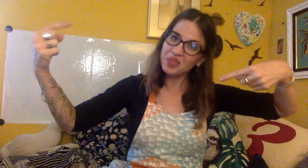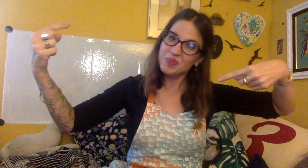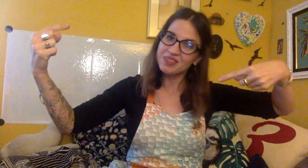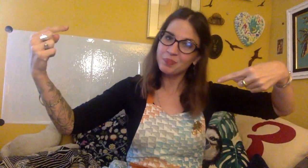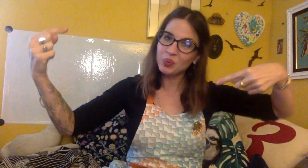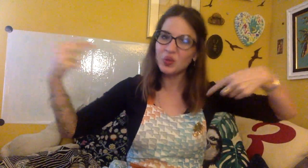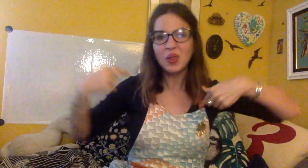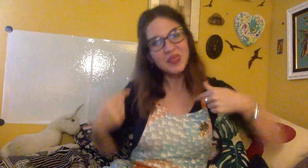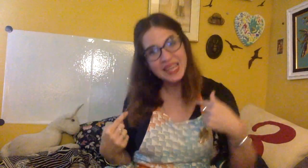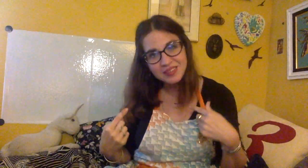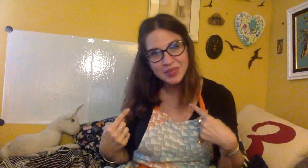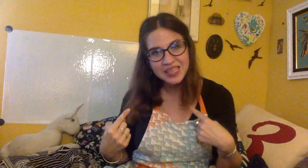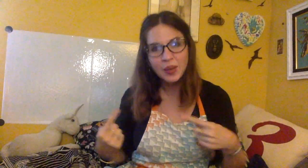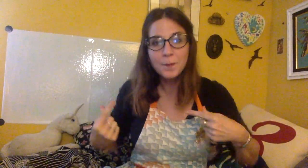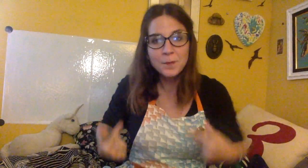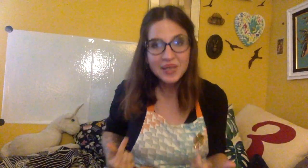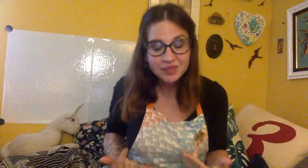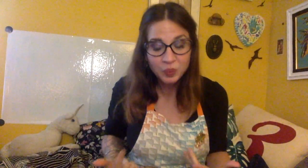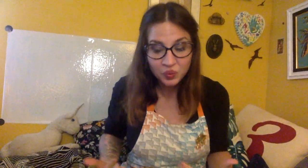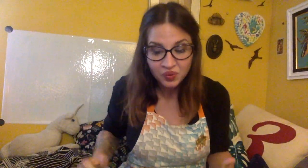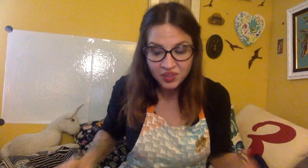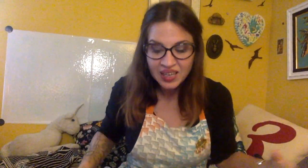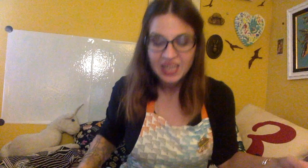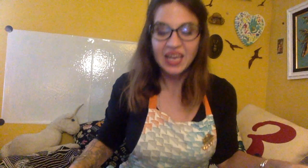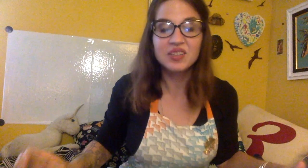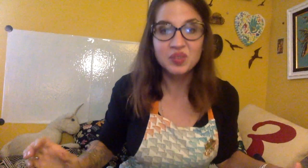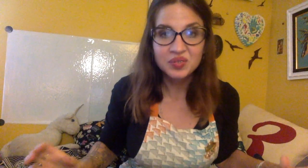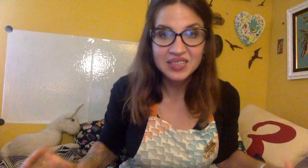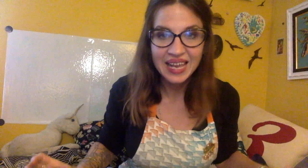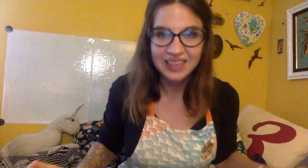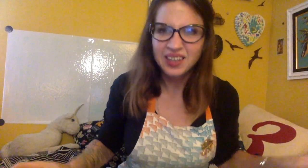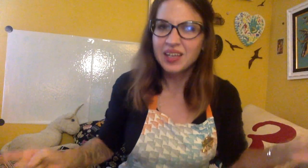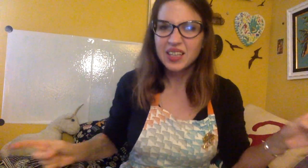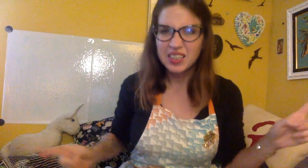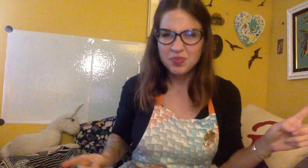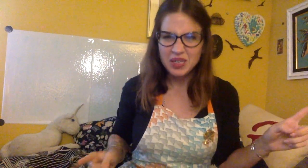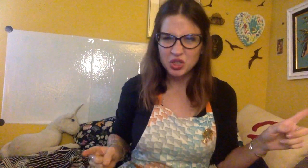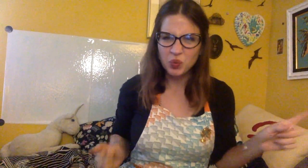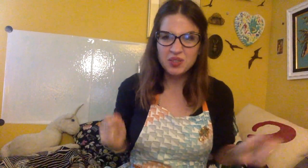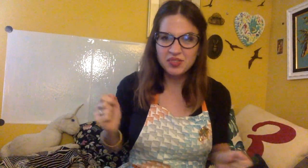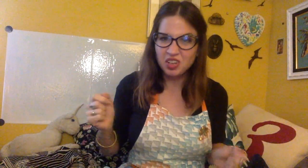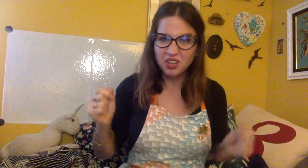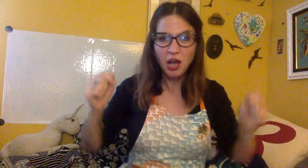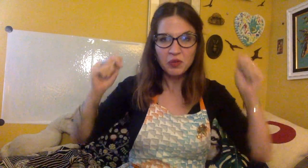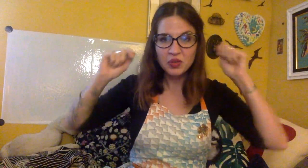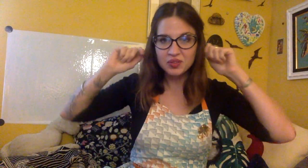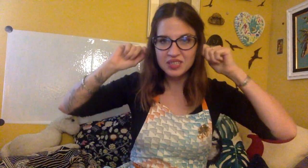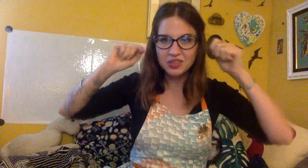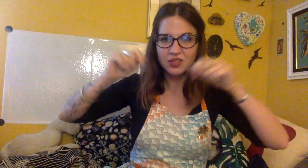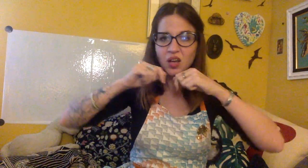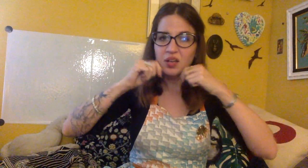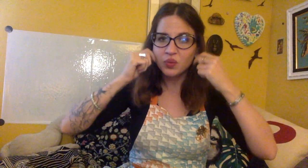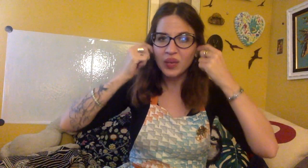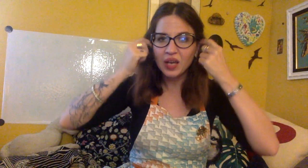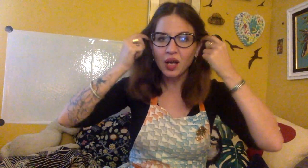Ms. Poole. That's me, Ms. Poole. And so today, let's make sure we start off with those ears all the way on.